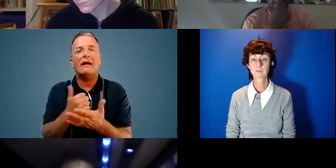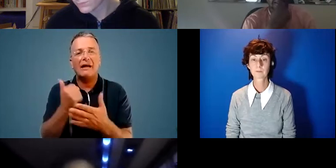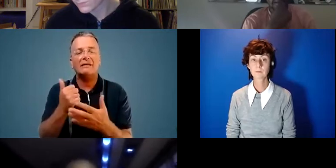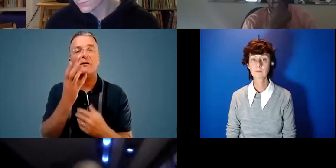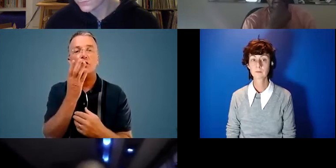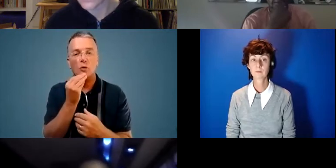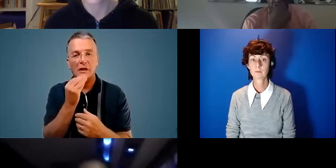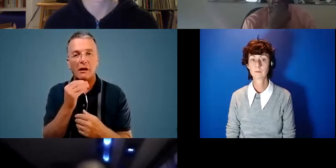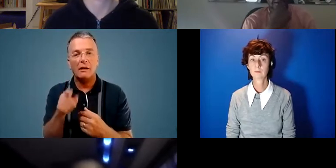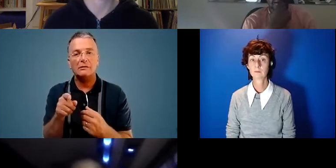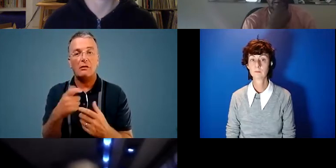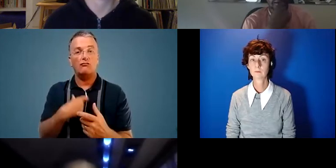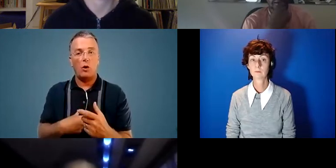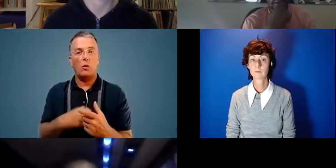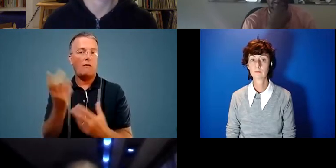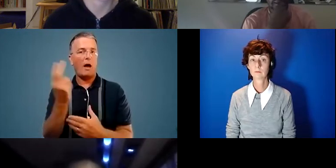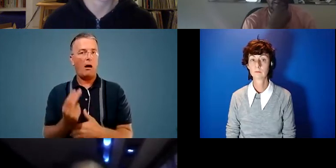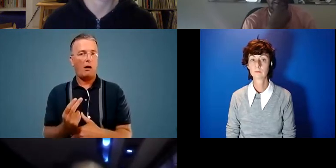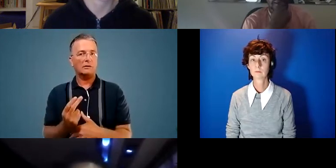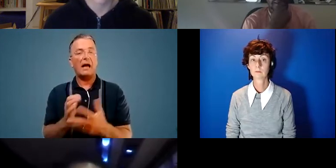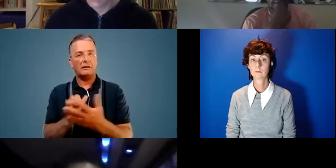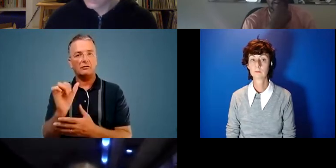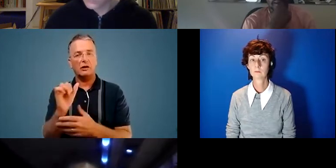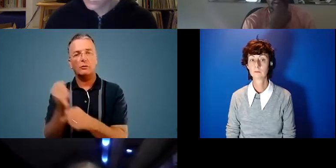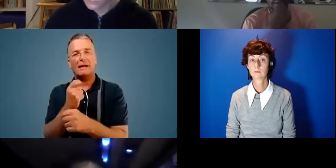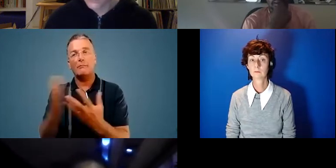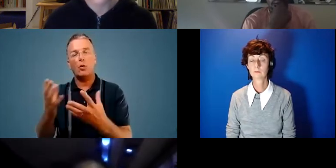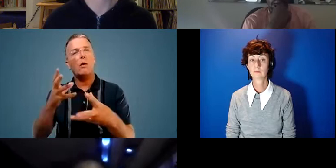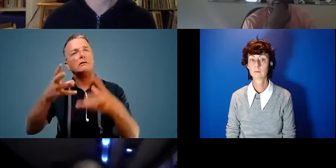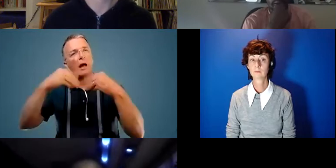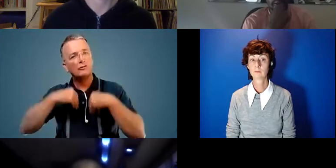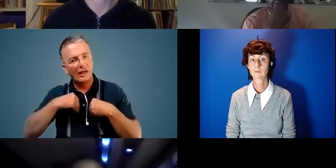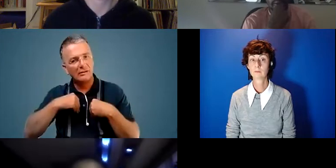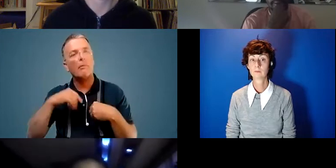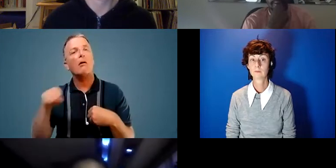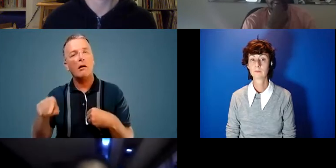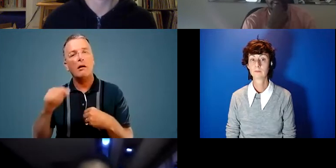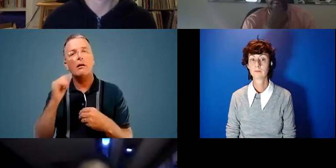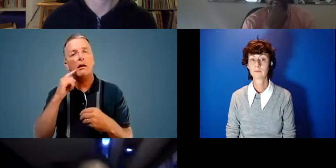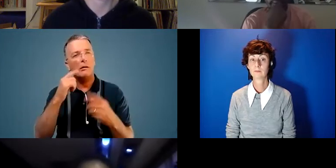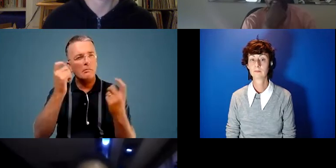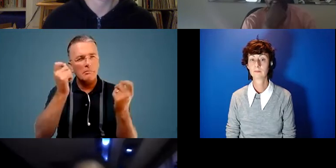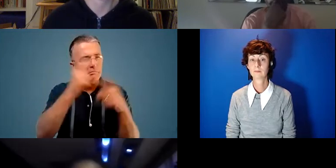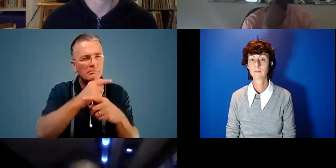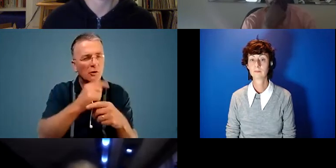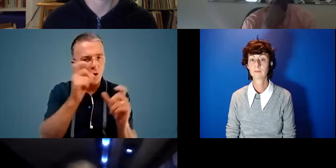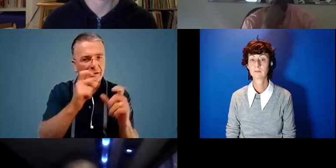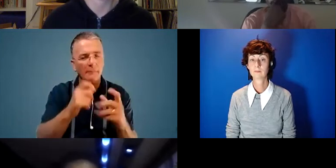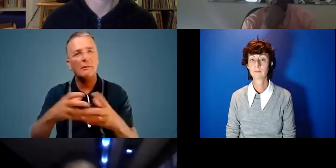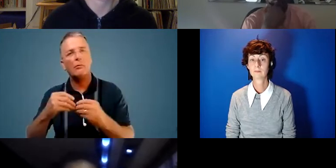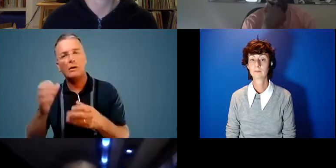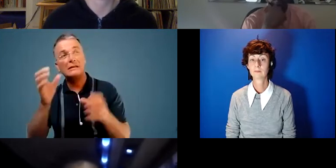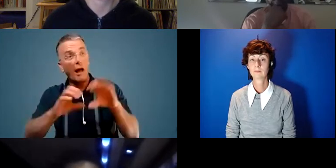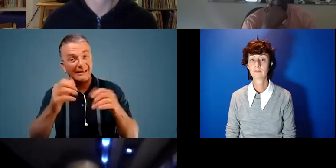the role of art on culture to make it more digestible, make improbable concepts and parts of this very science